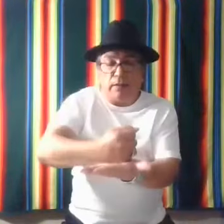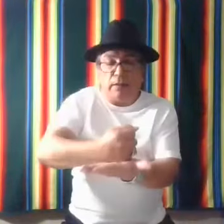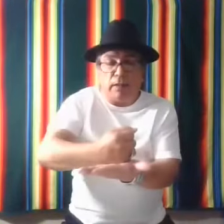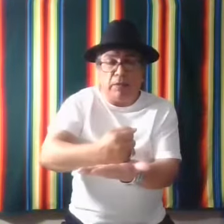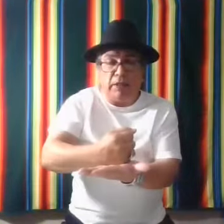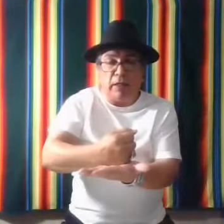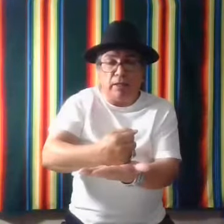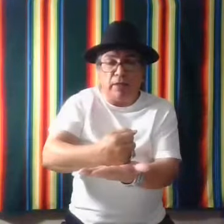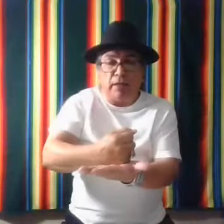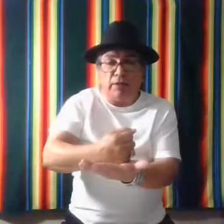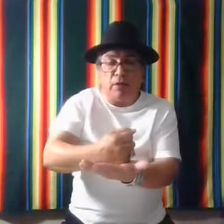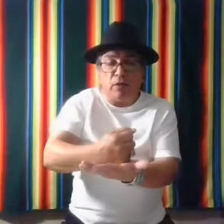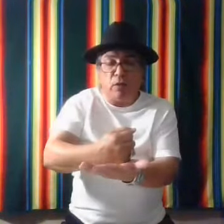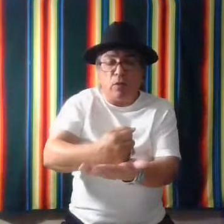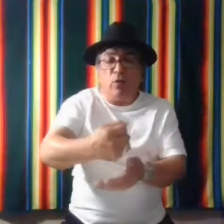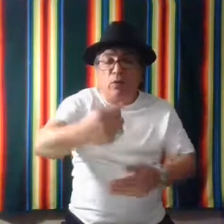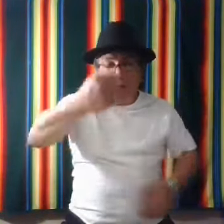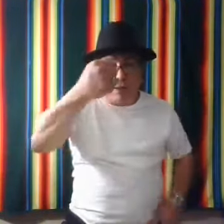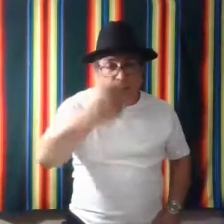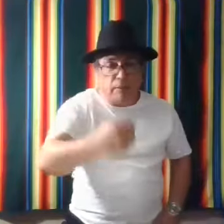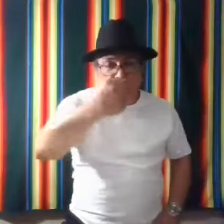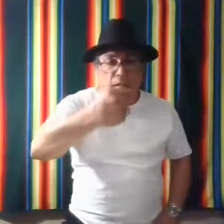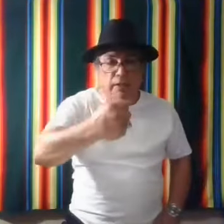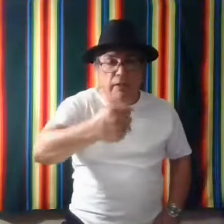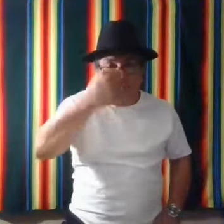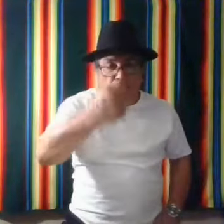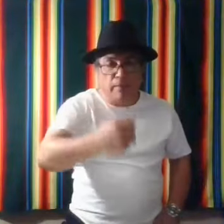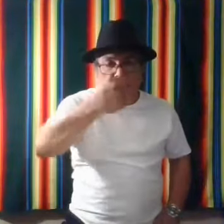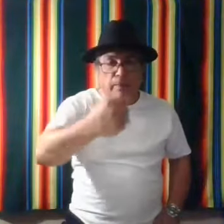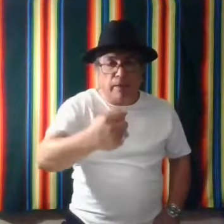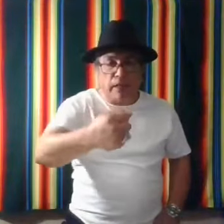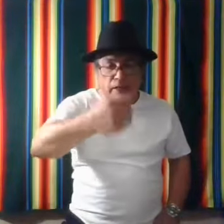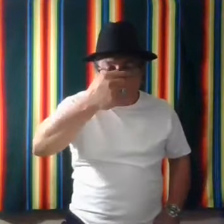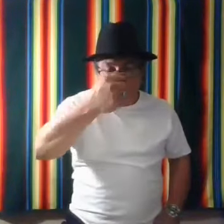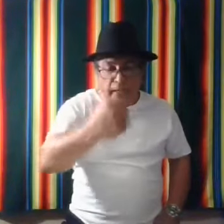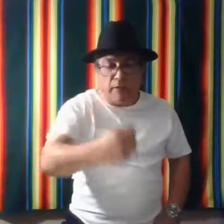Can be done like this. Or it can be like this. Like, like you're pounding.